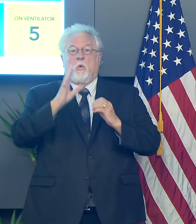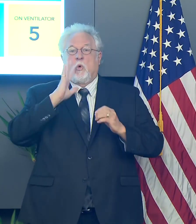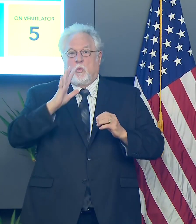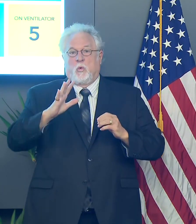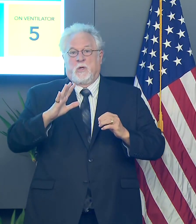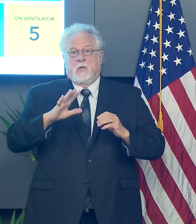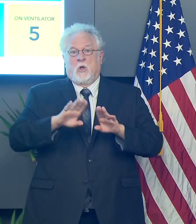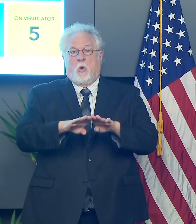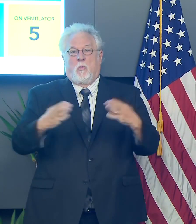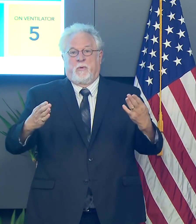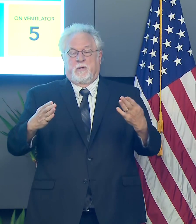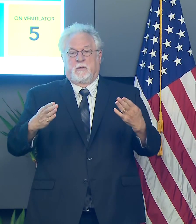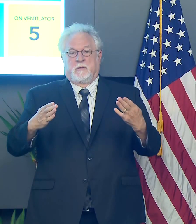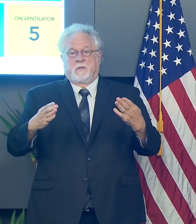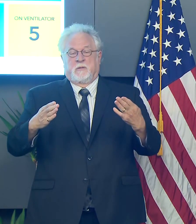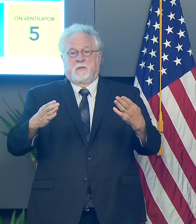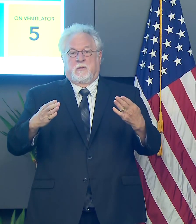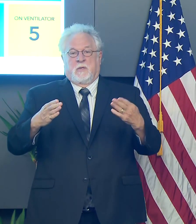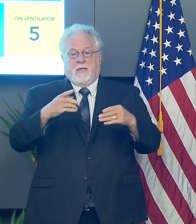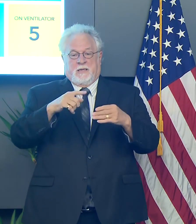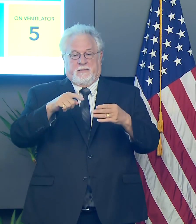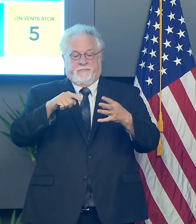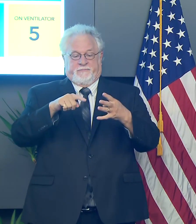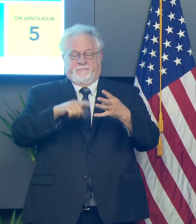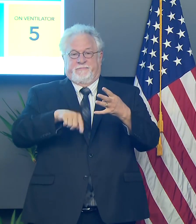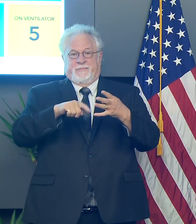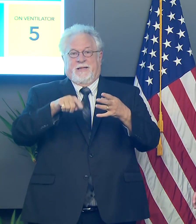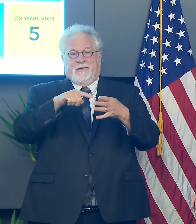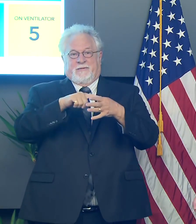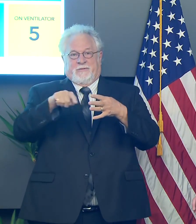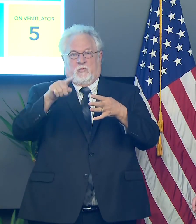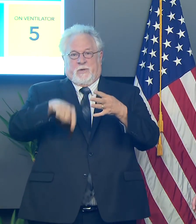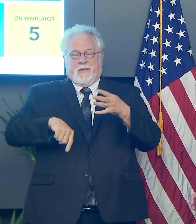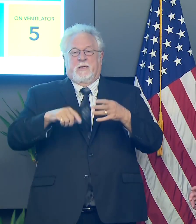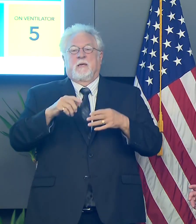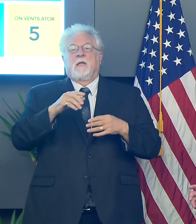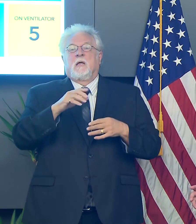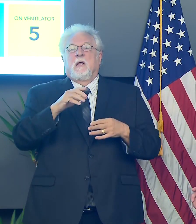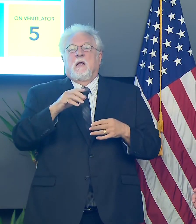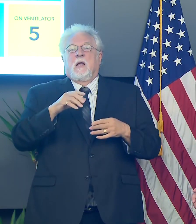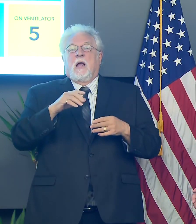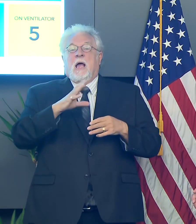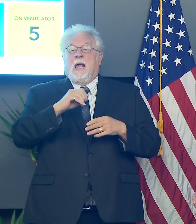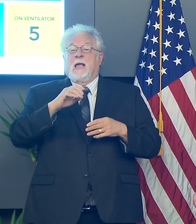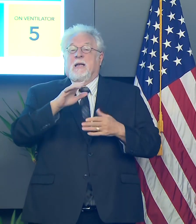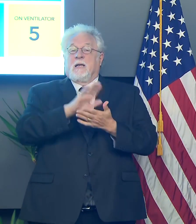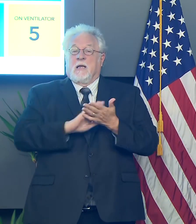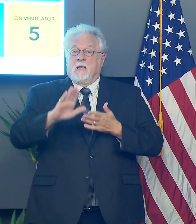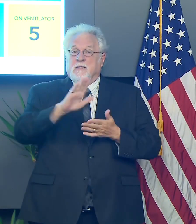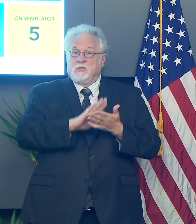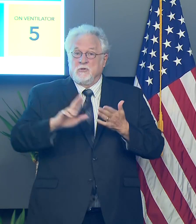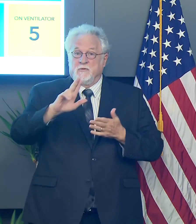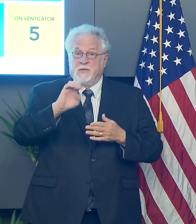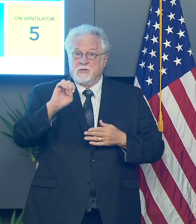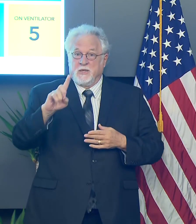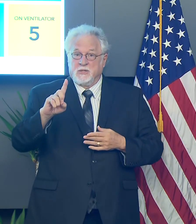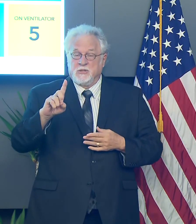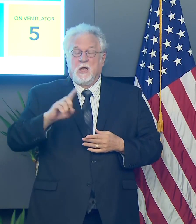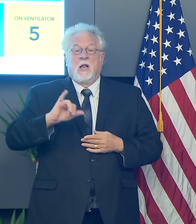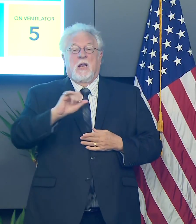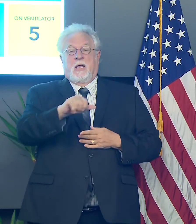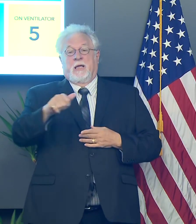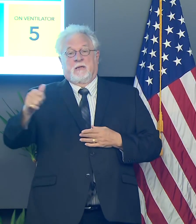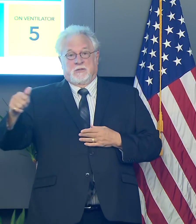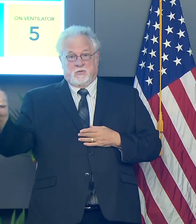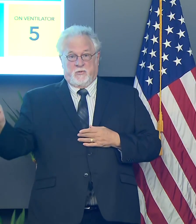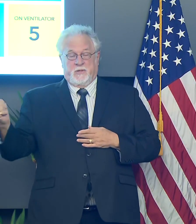will be, uh, opening up again by the end of the week. And I mentioned, uh, this about higher education because, uh, like elsewhere